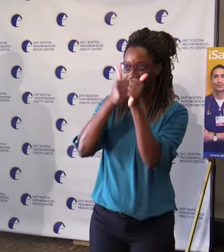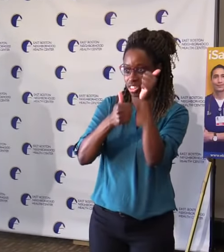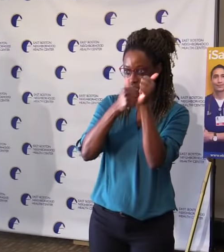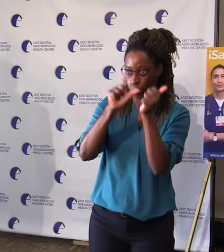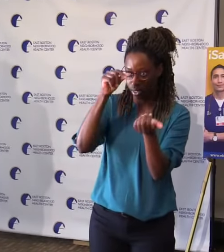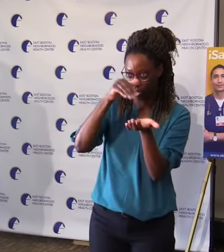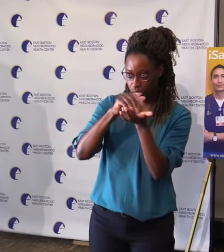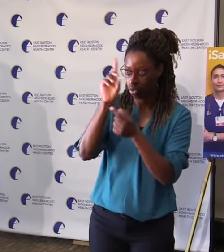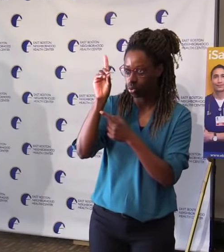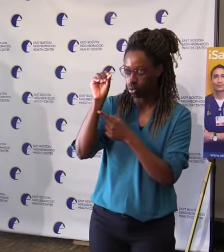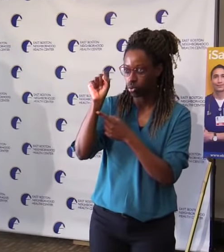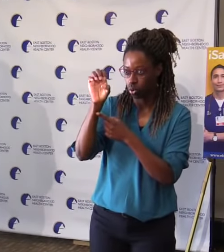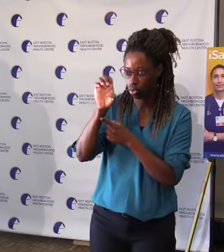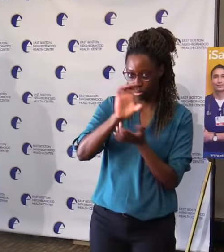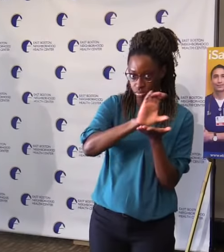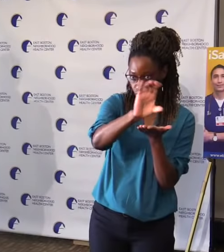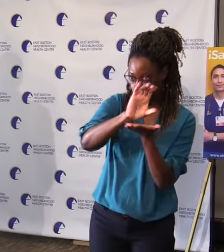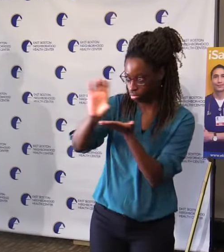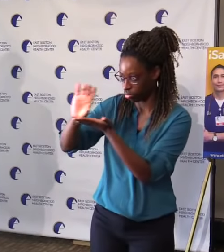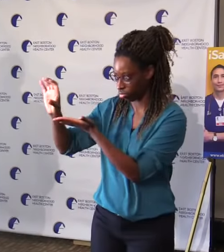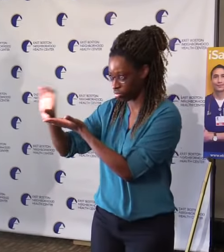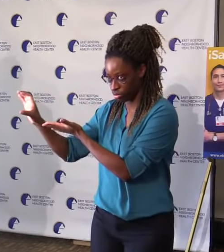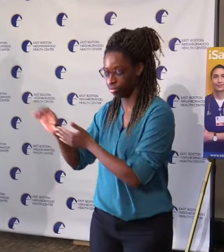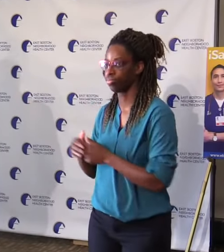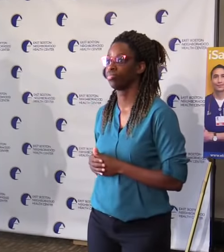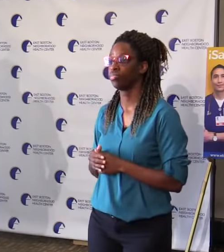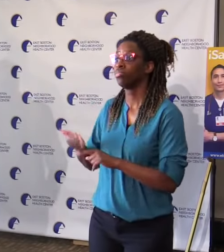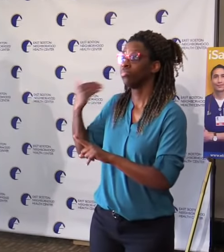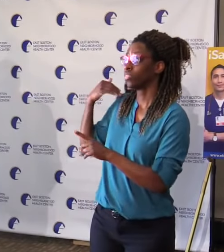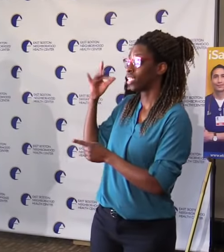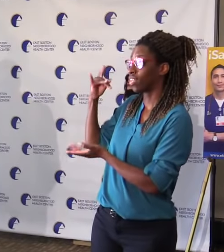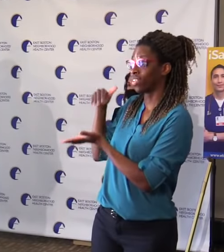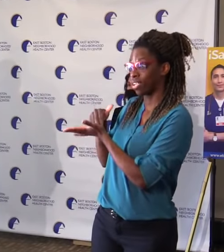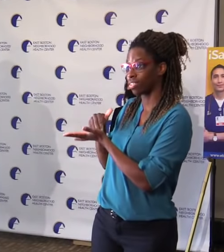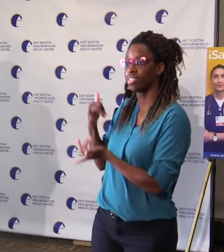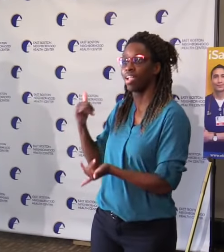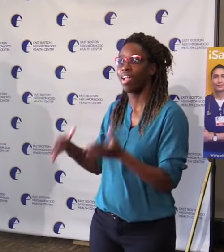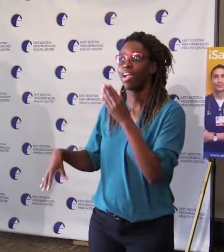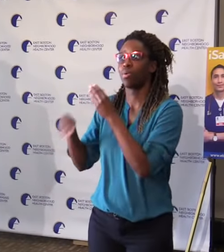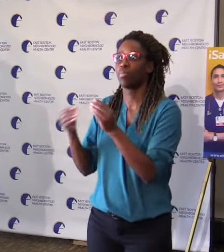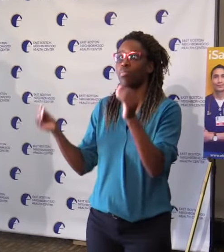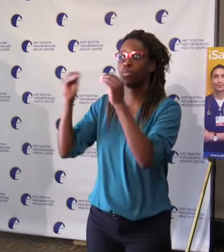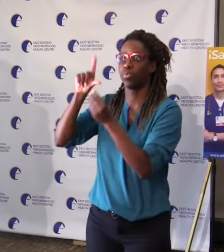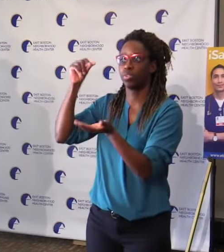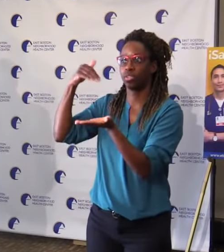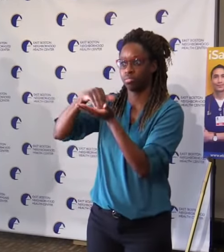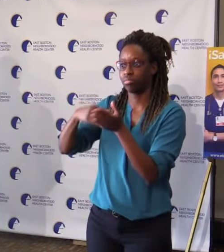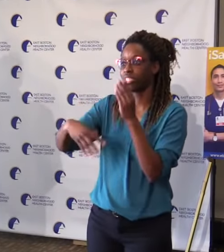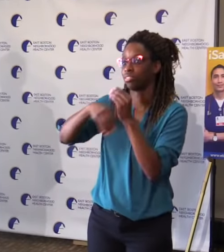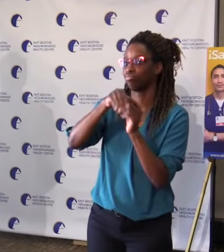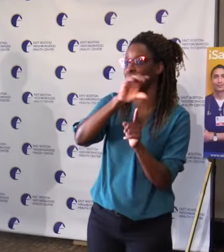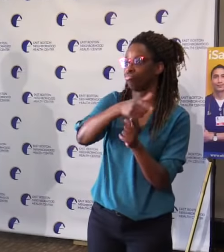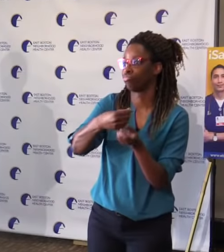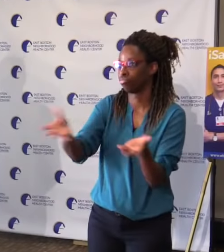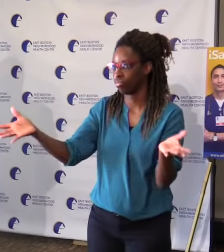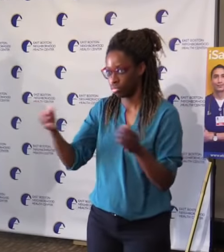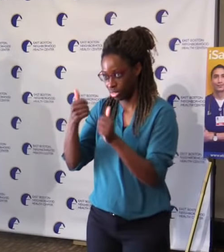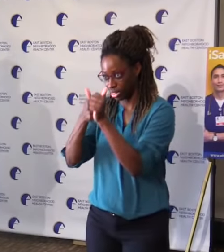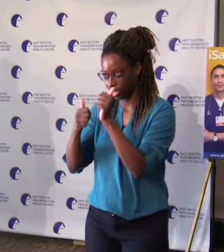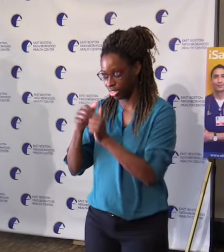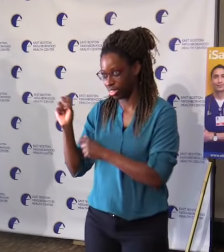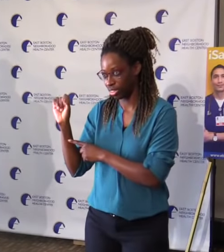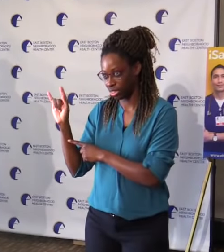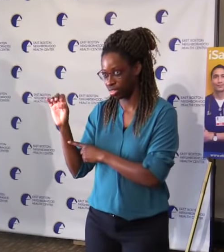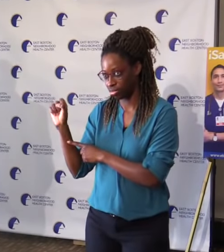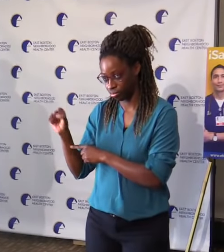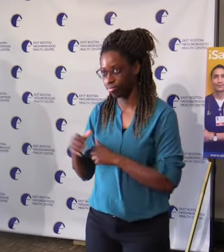doses to vaccinate people in their communities. So far this week, they've administered nearly 13,000 doses